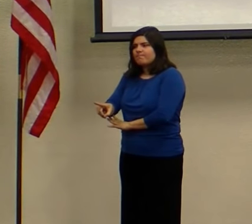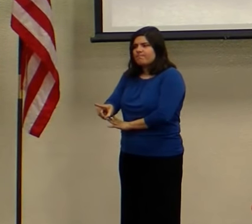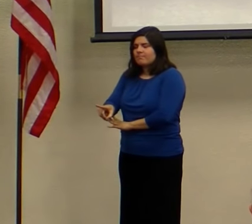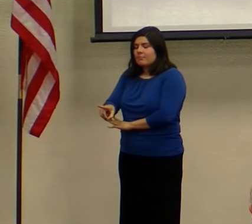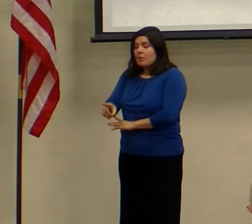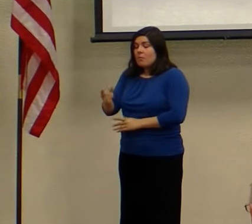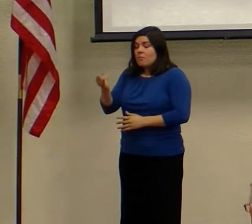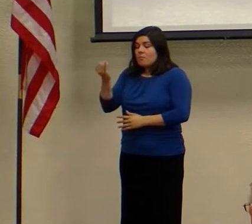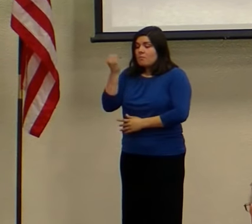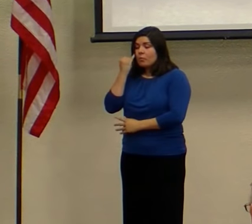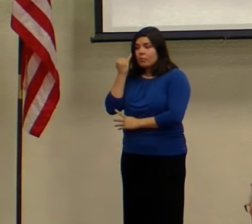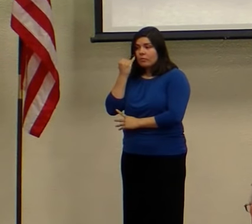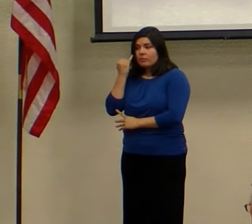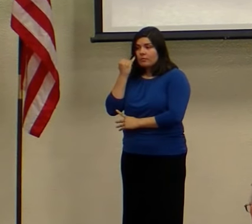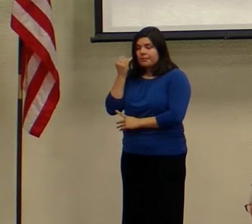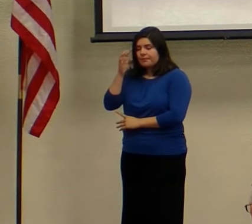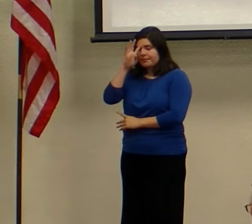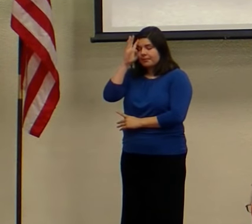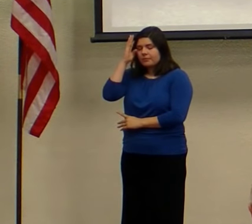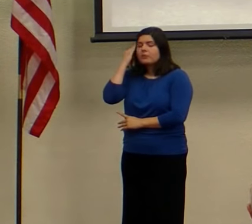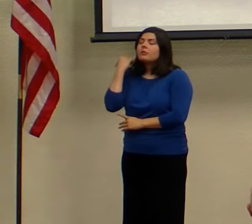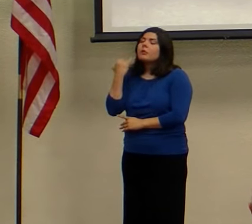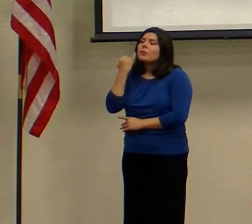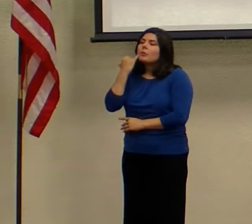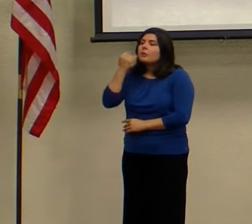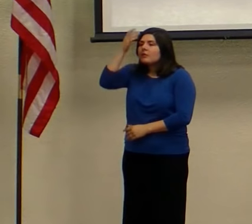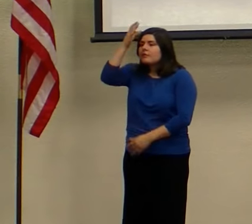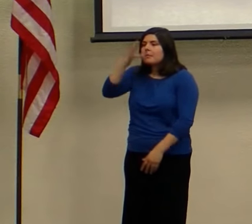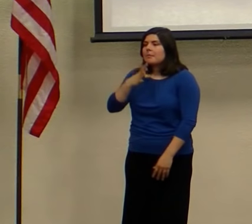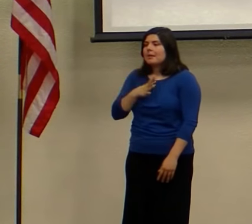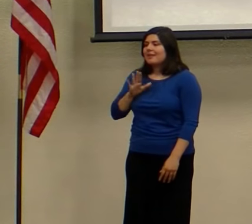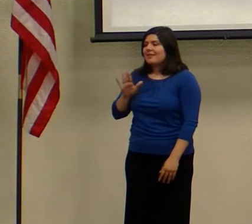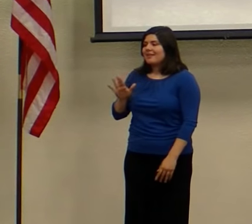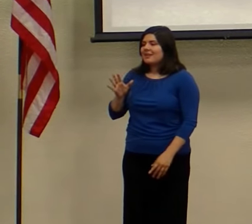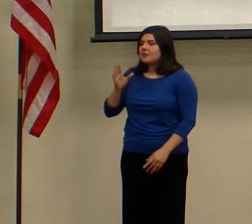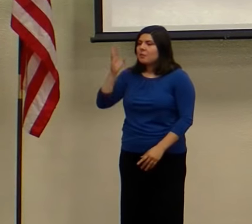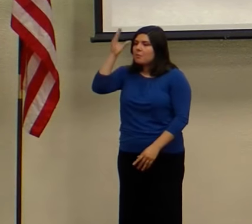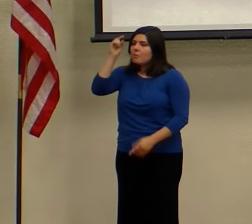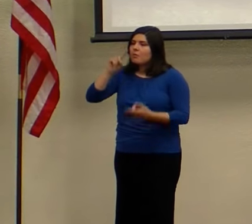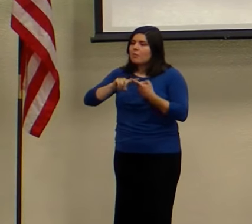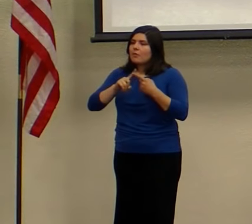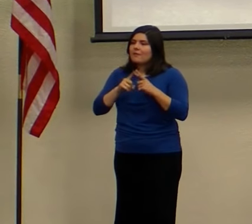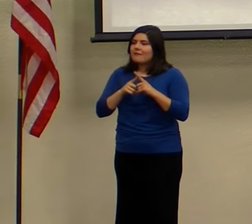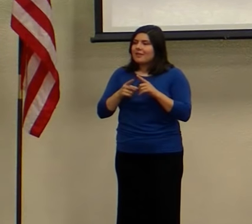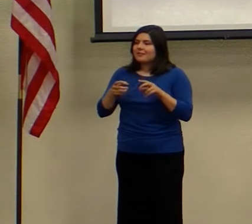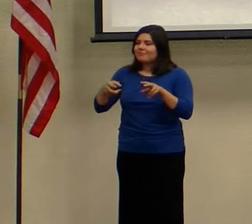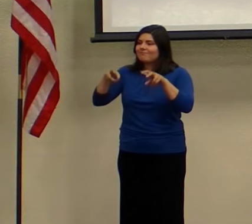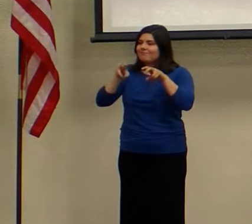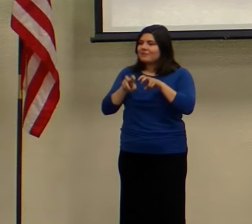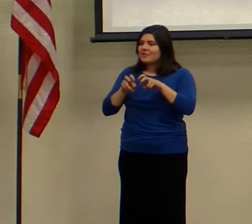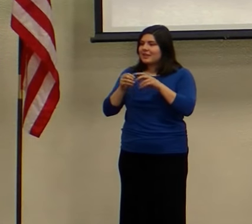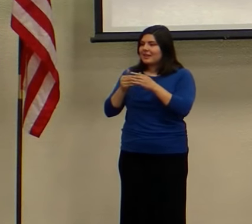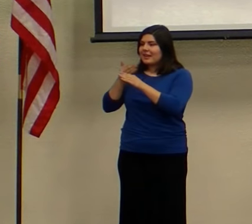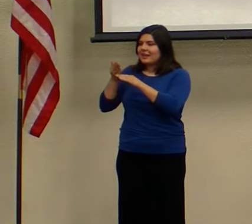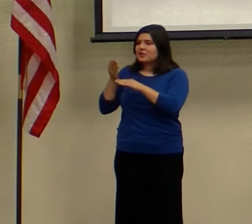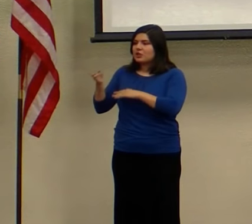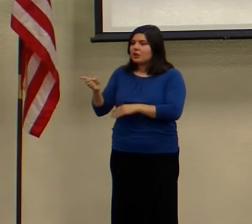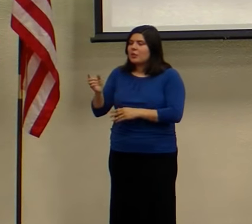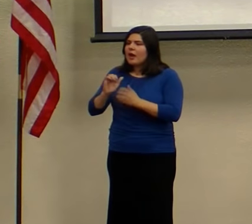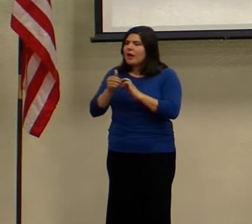What if, what if a man and his boyfriend sit next to you in church? How are you going to treat them?